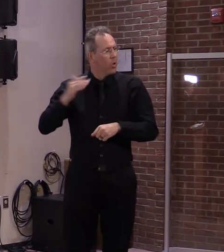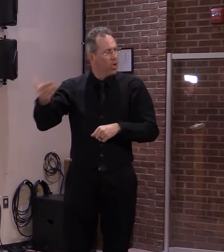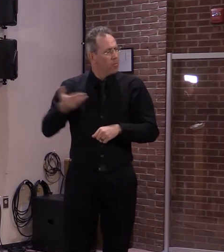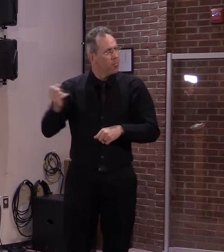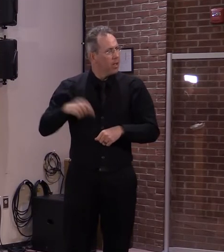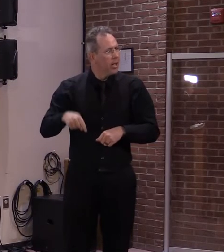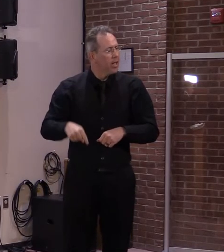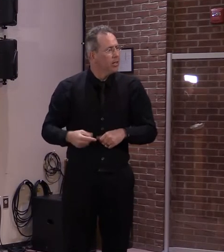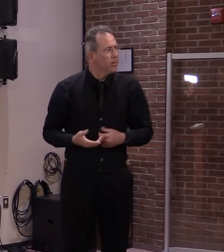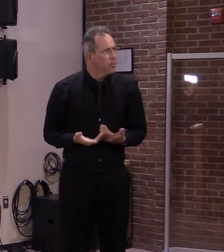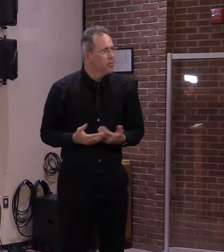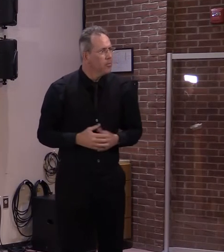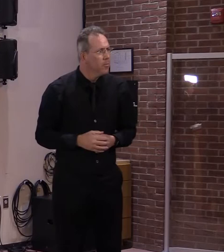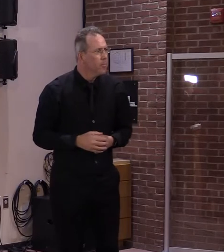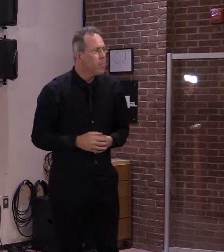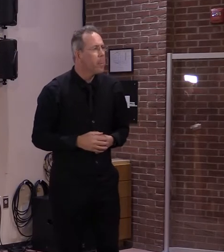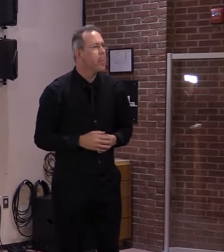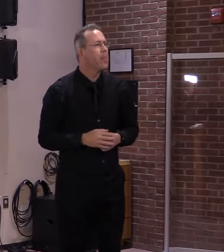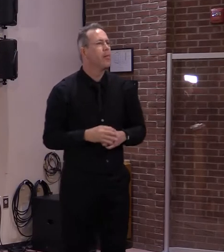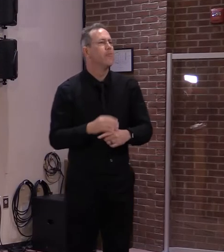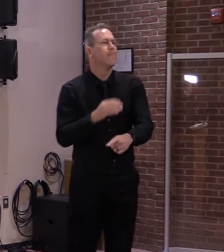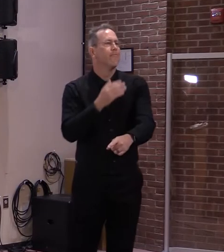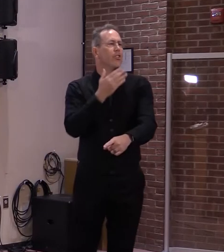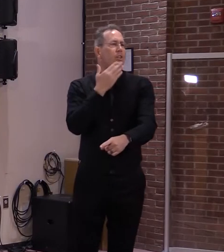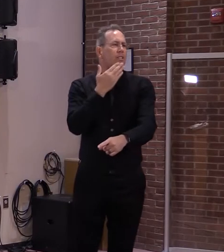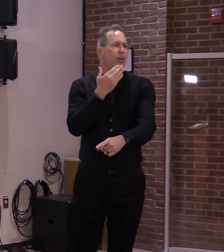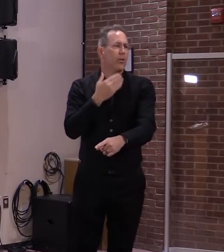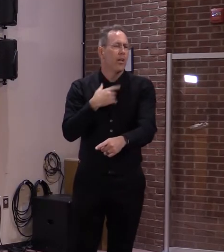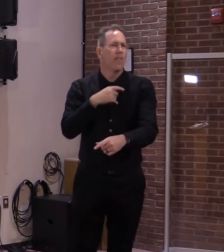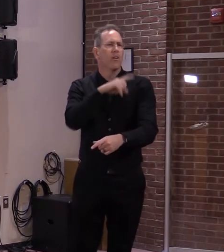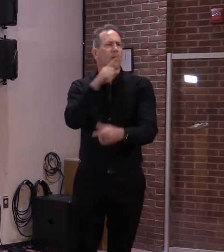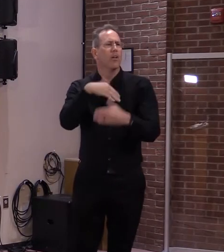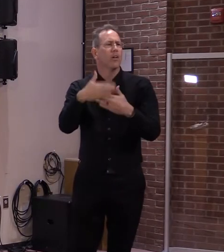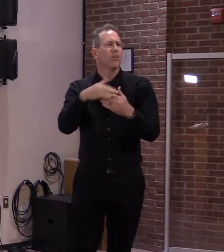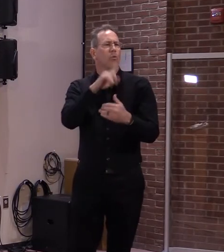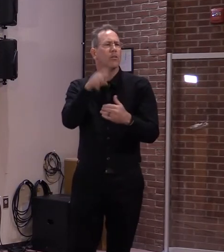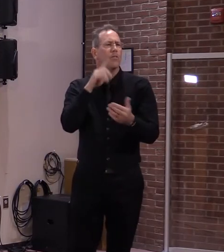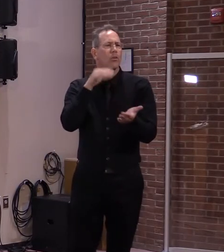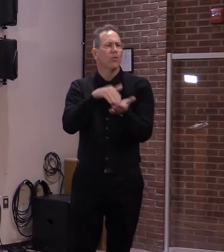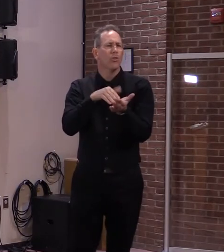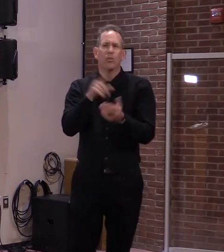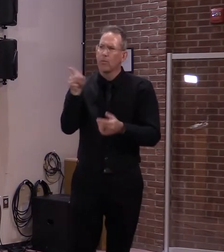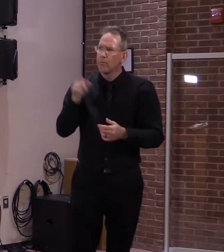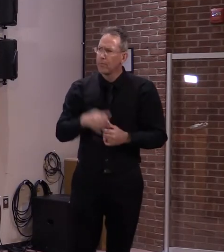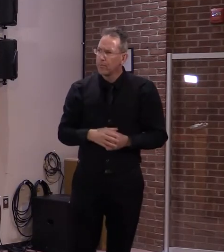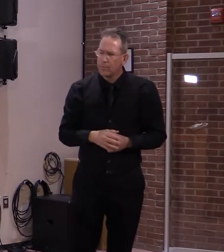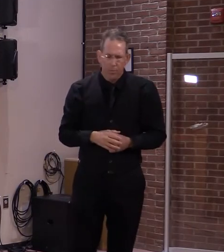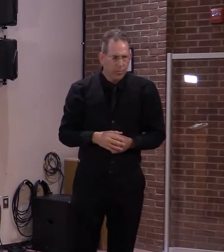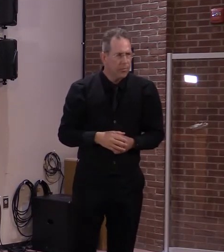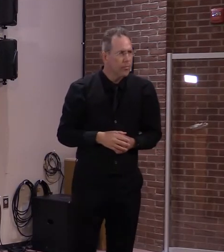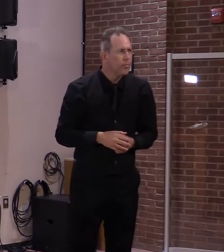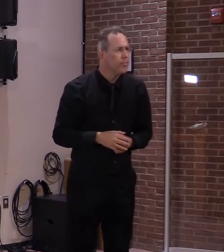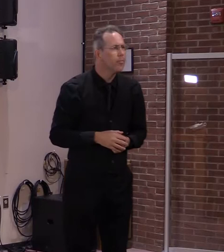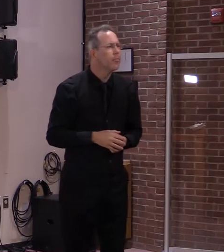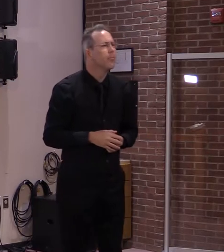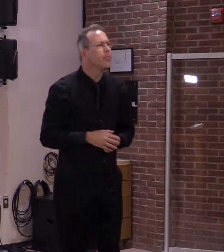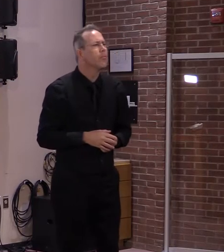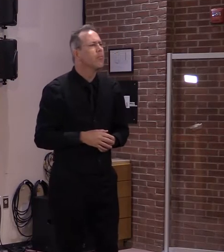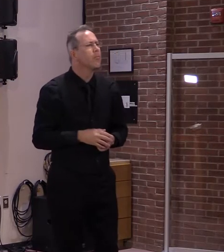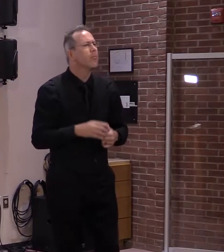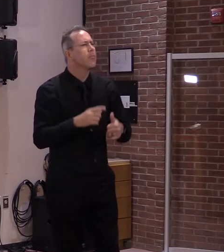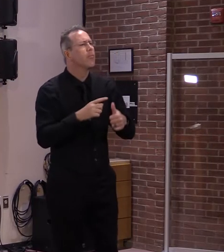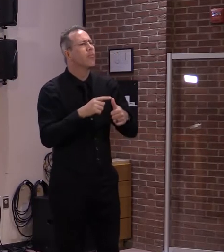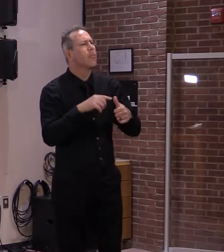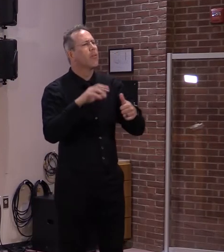Thank you. And for Dr. Levine, this study, I think the Pfizer-BioNTech